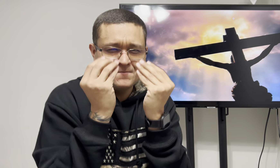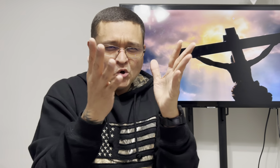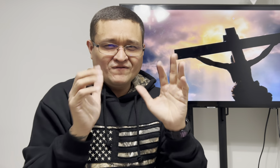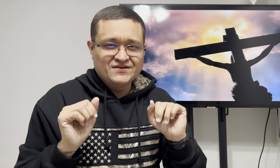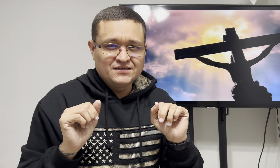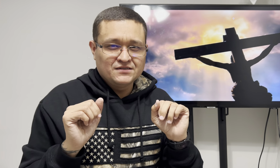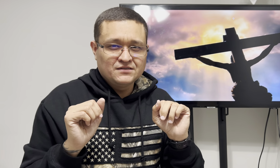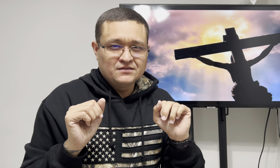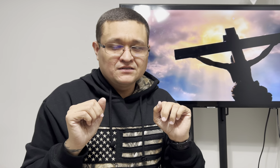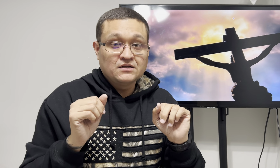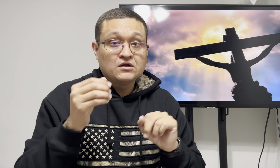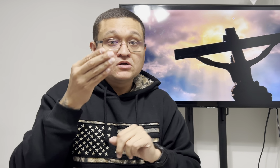this is why we signed